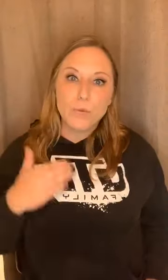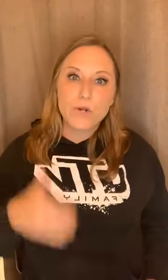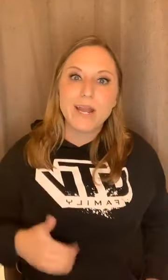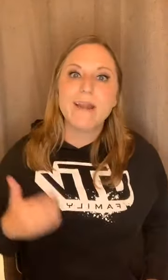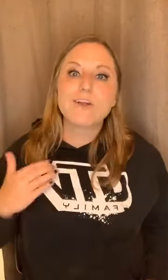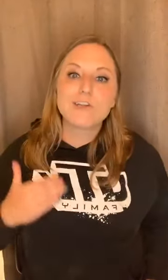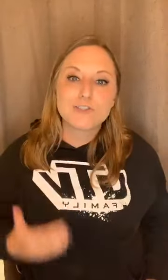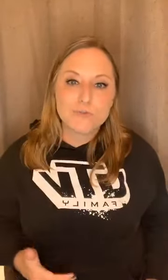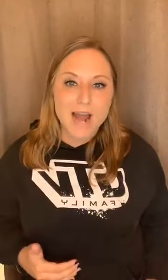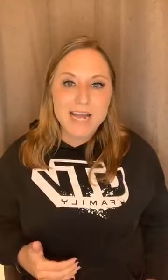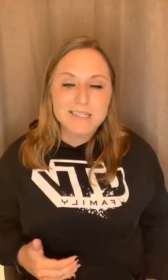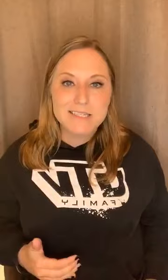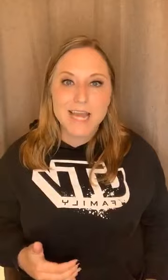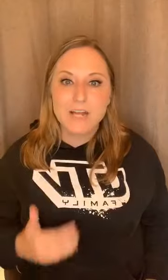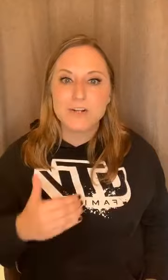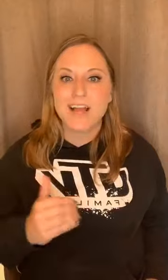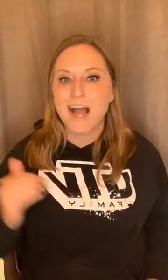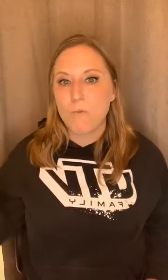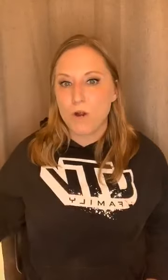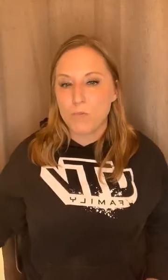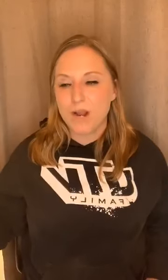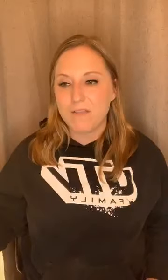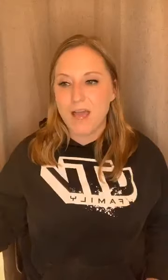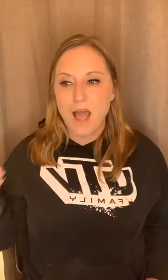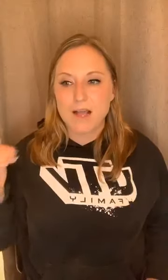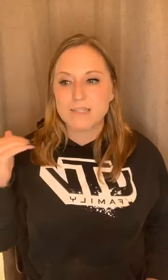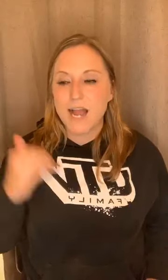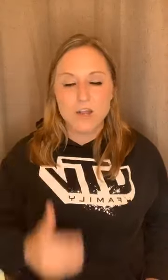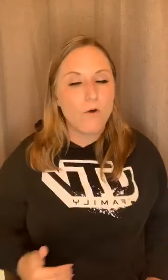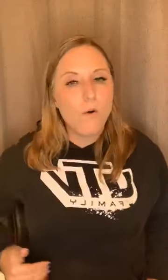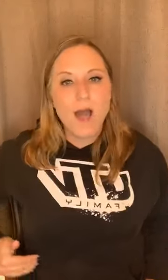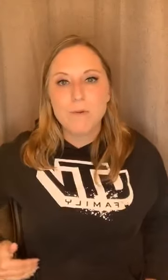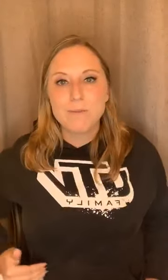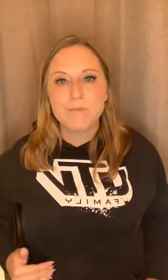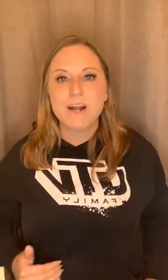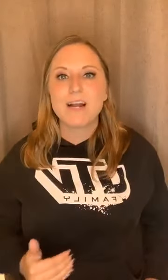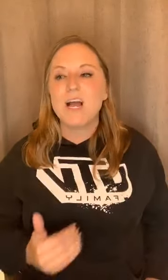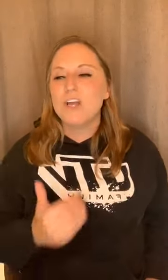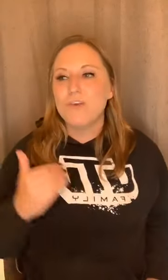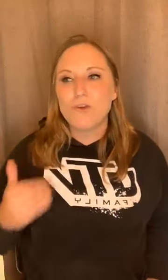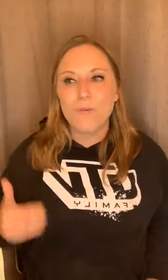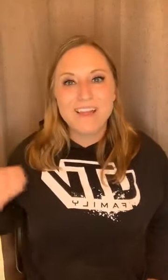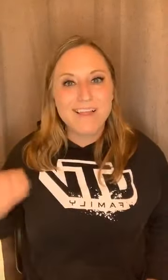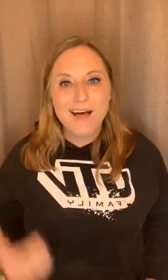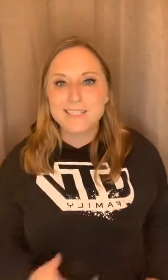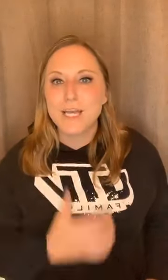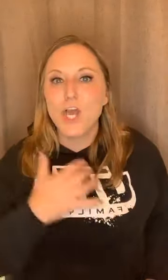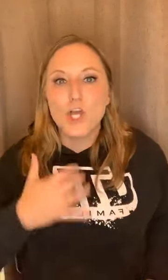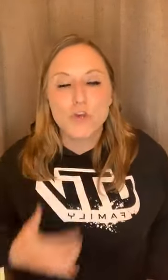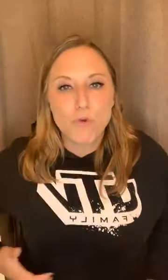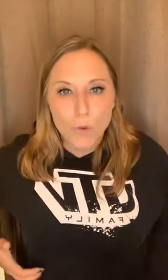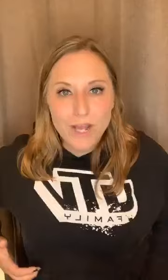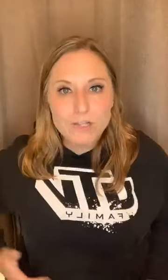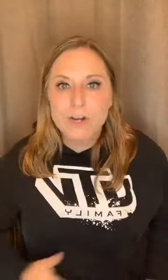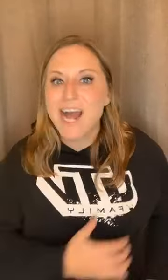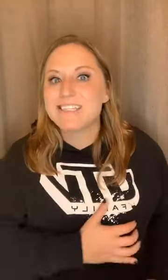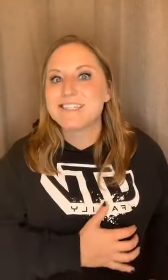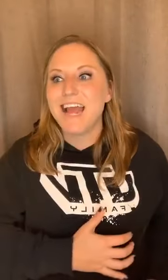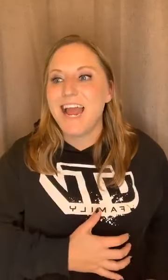were getting dressed and you're like, I want to wear that because I know how women work. You go in that closet, you go to get dressed and